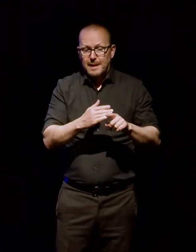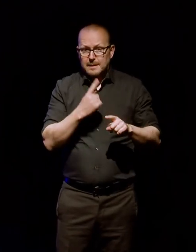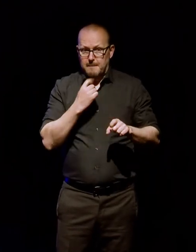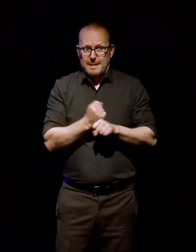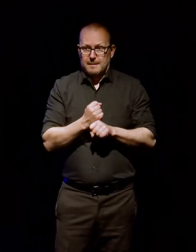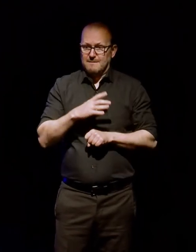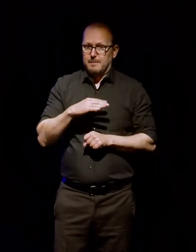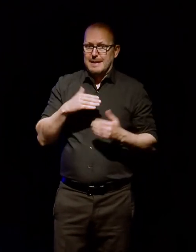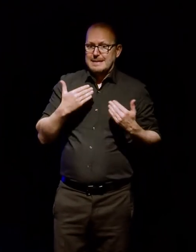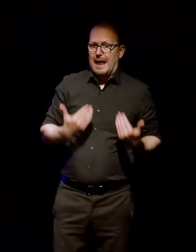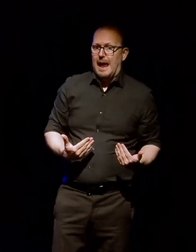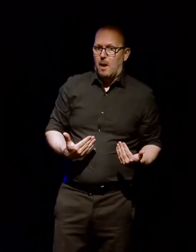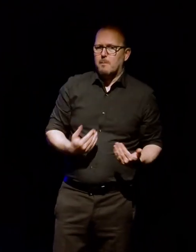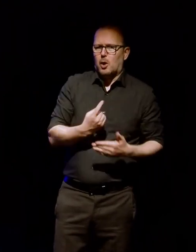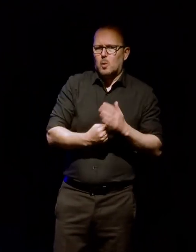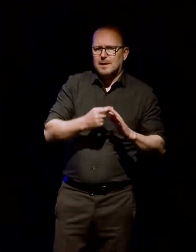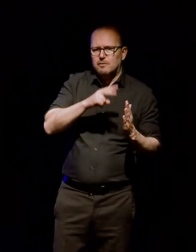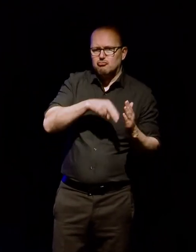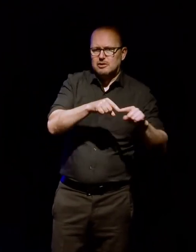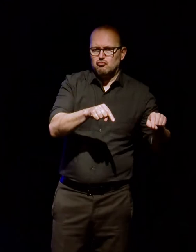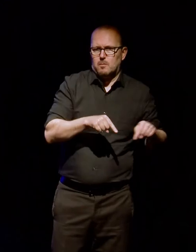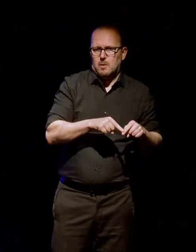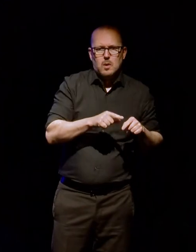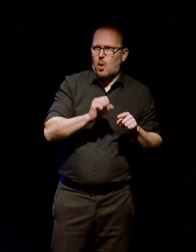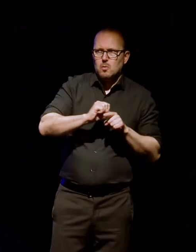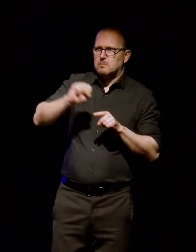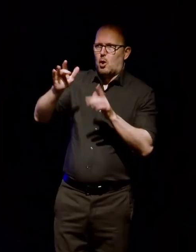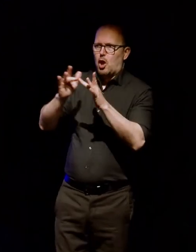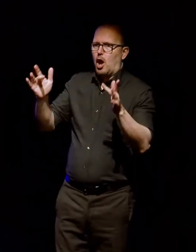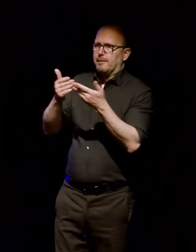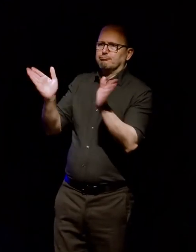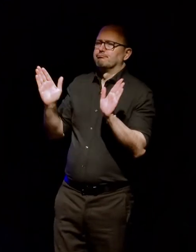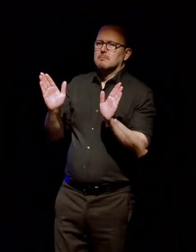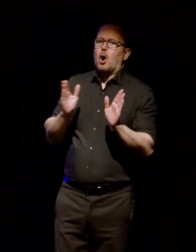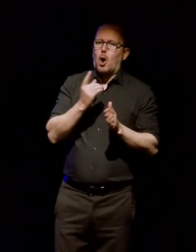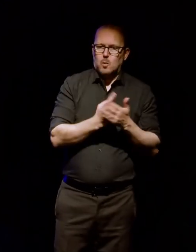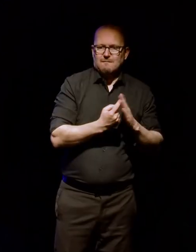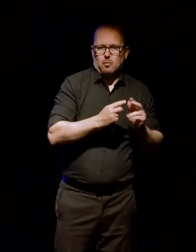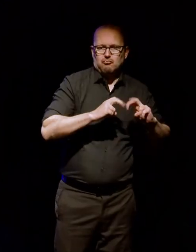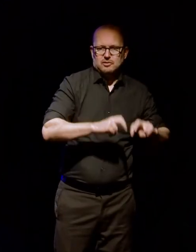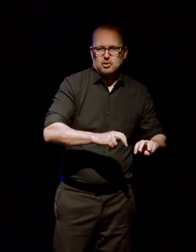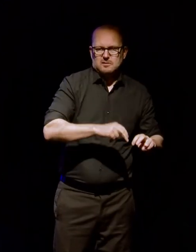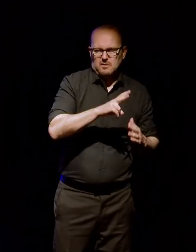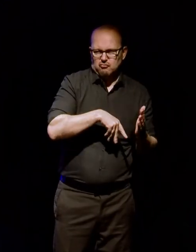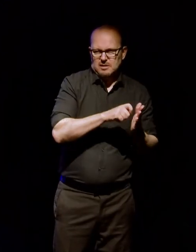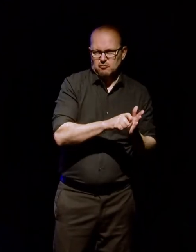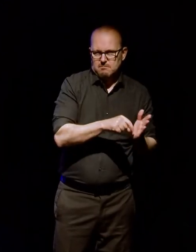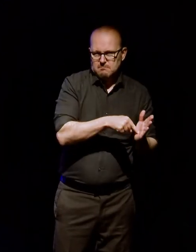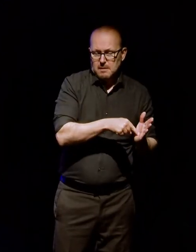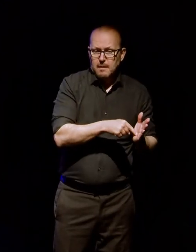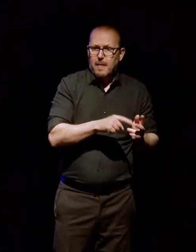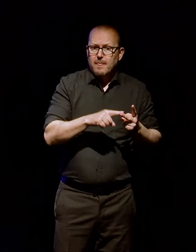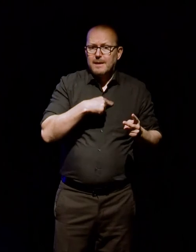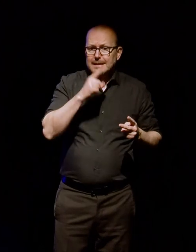but just in the reading room, so we wouldn't put it online and make it available anywhere. It would just be for researchers in the reading room. They could restrict it for 25